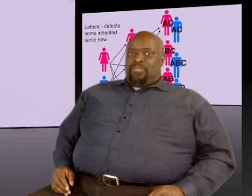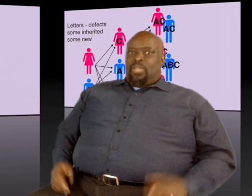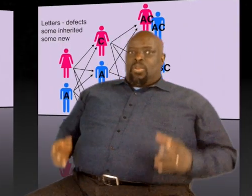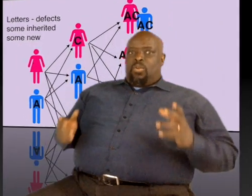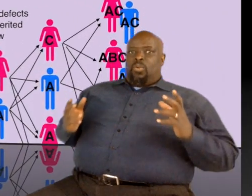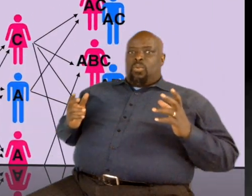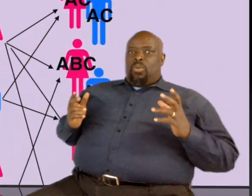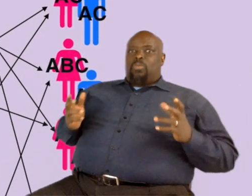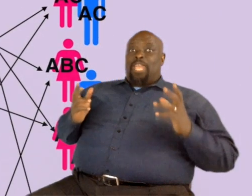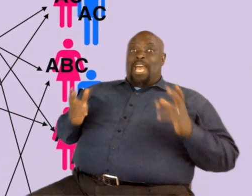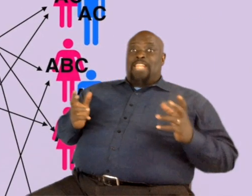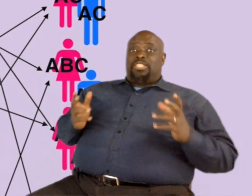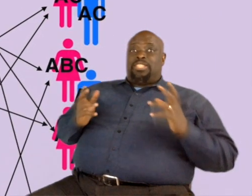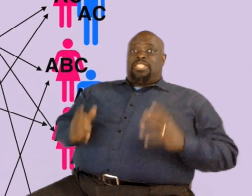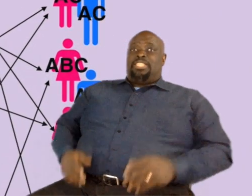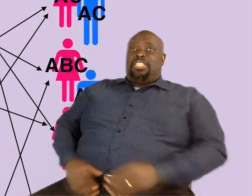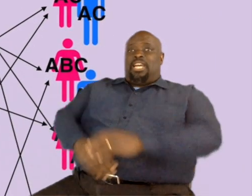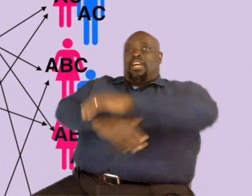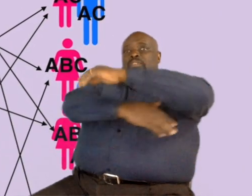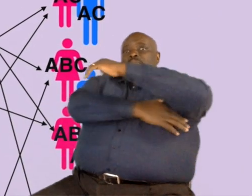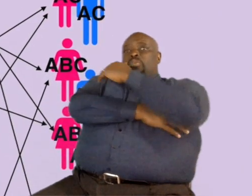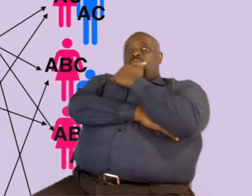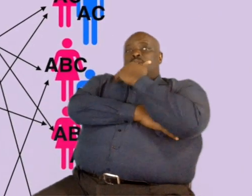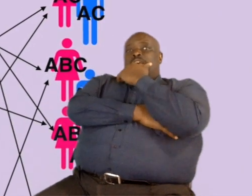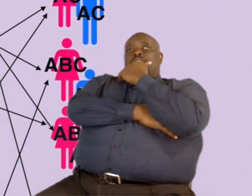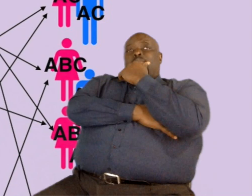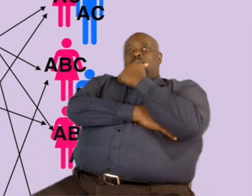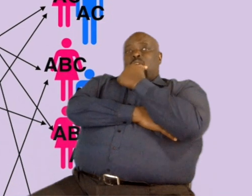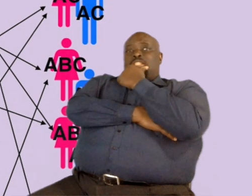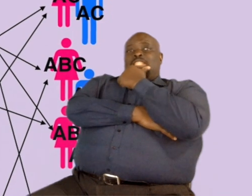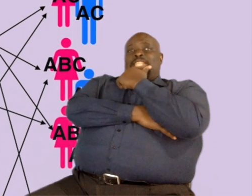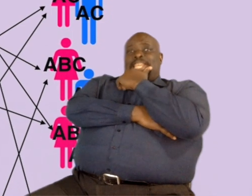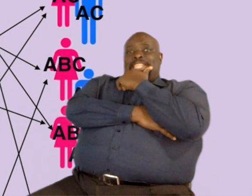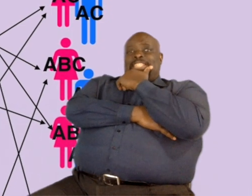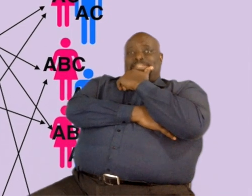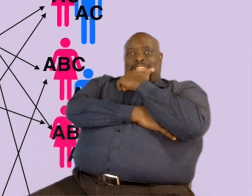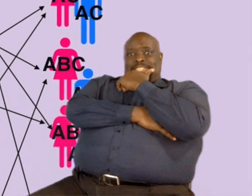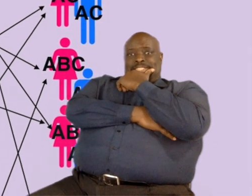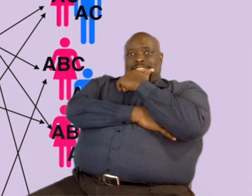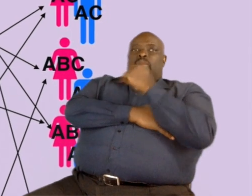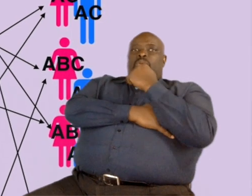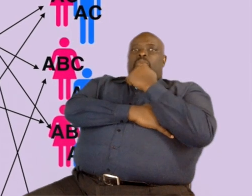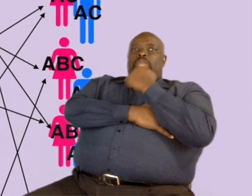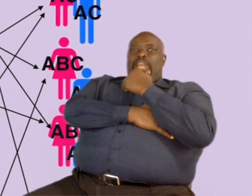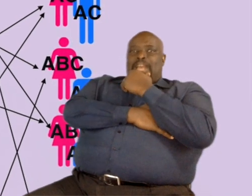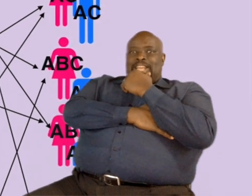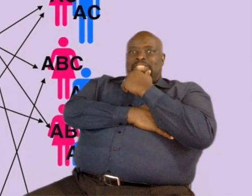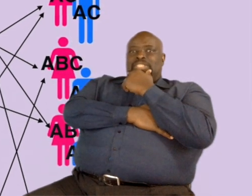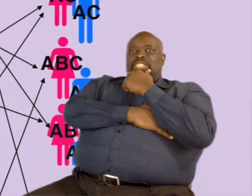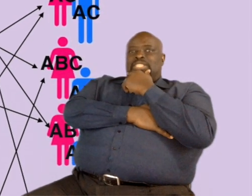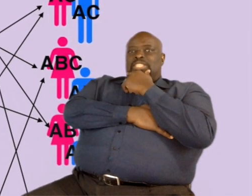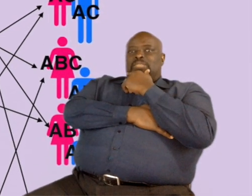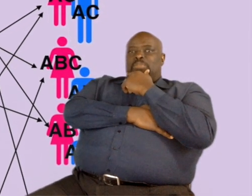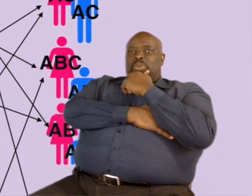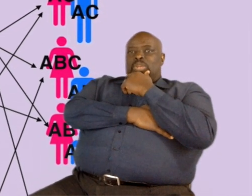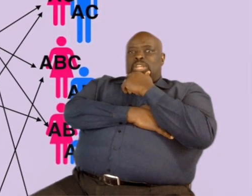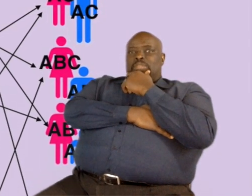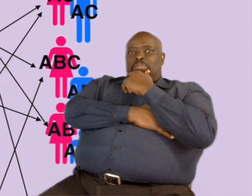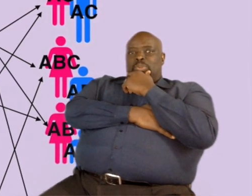What we actually see are more and more genetic defects. We are actually seeing more and more